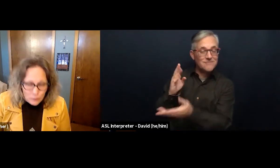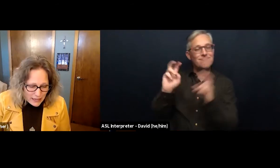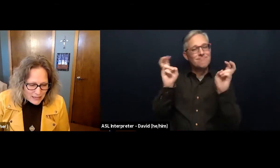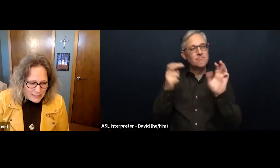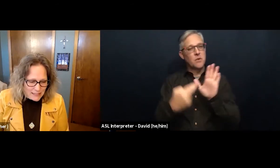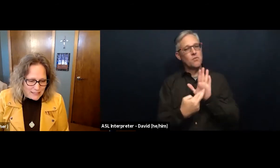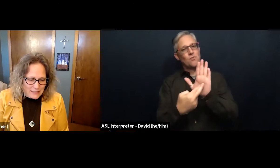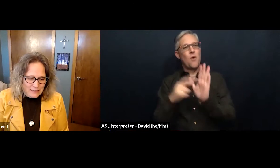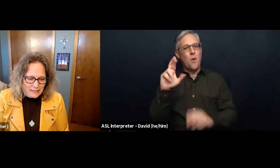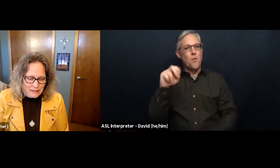ways,